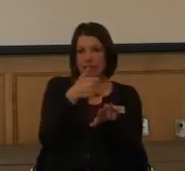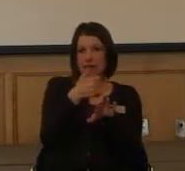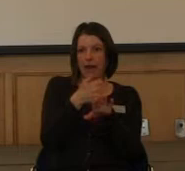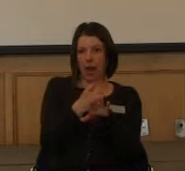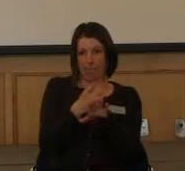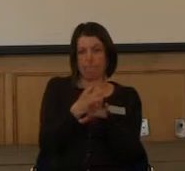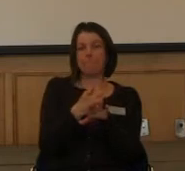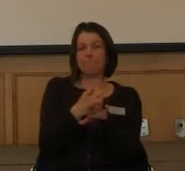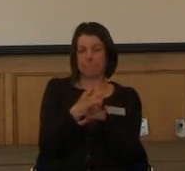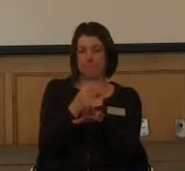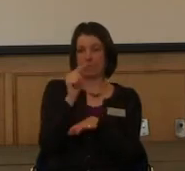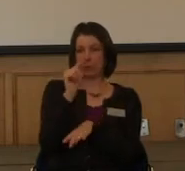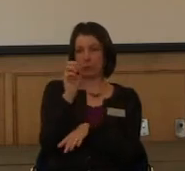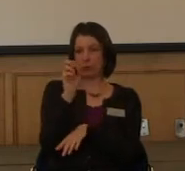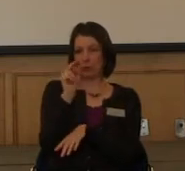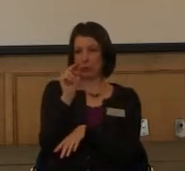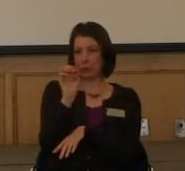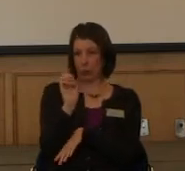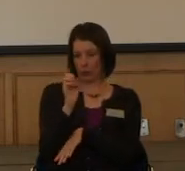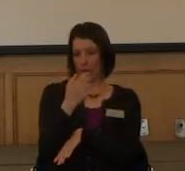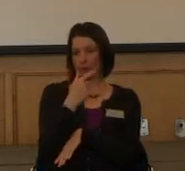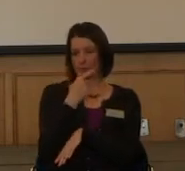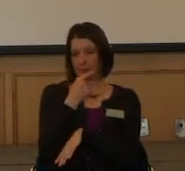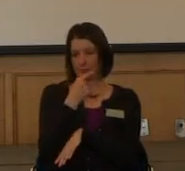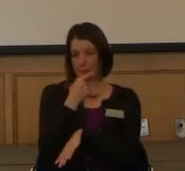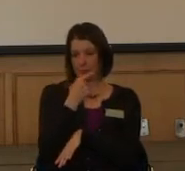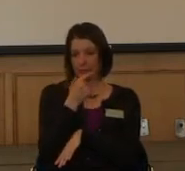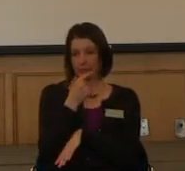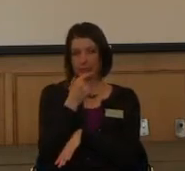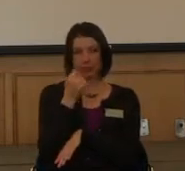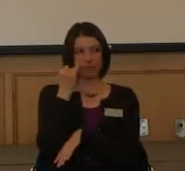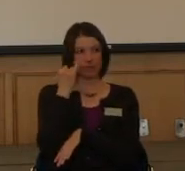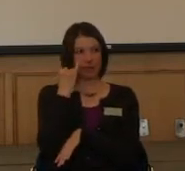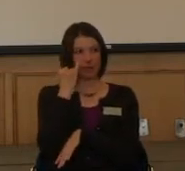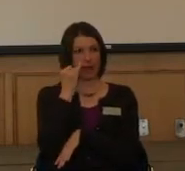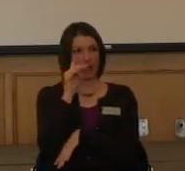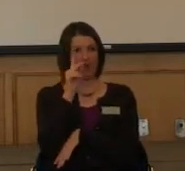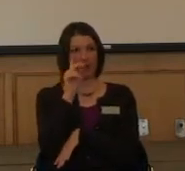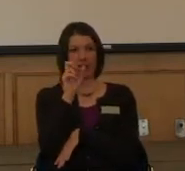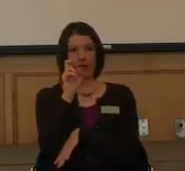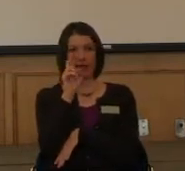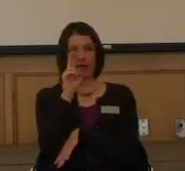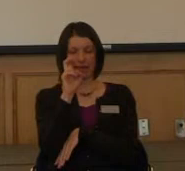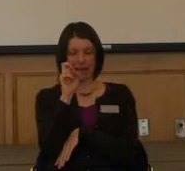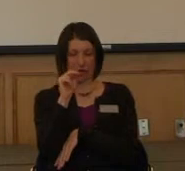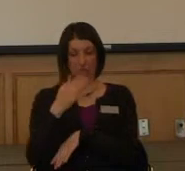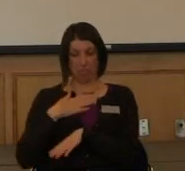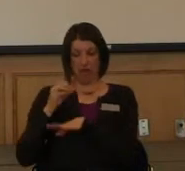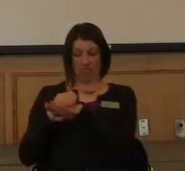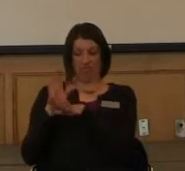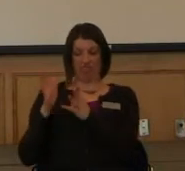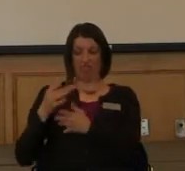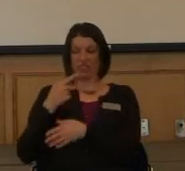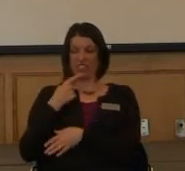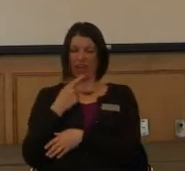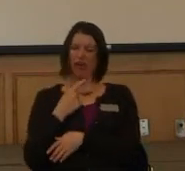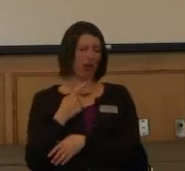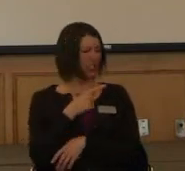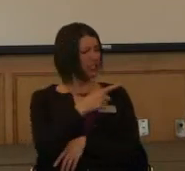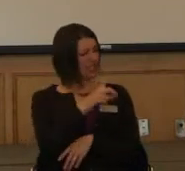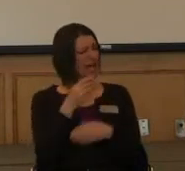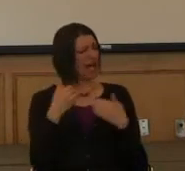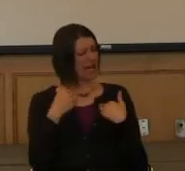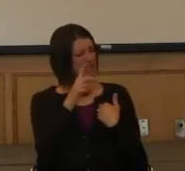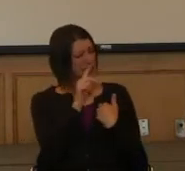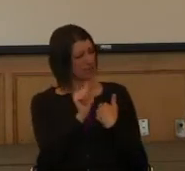You know, if Karen had said, okay, she has a disability, so we're just going to do this. I might, you know, my path